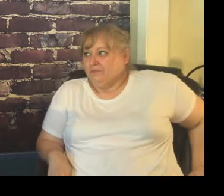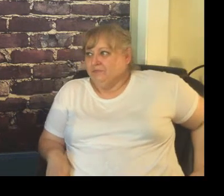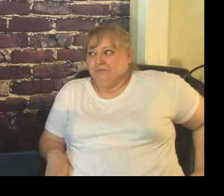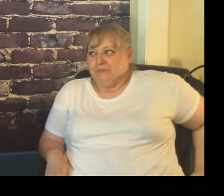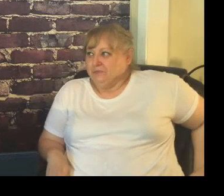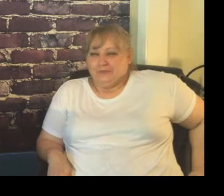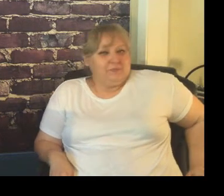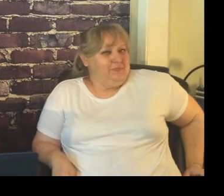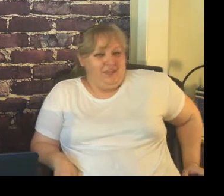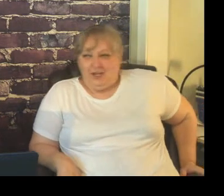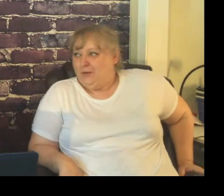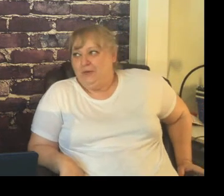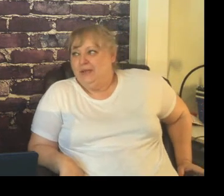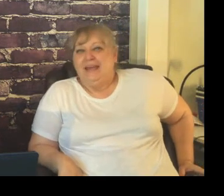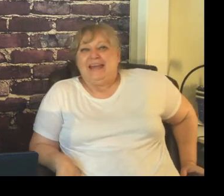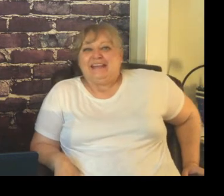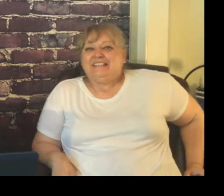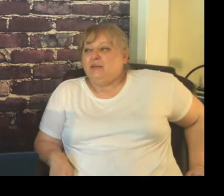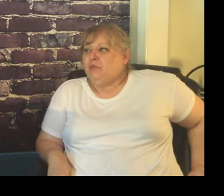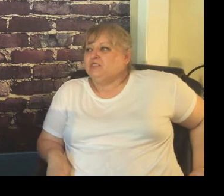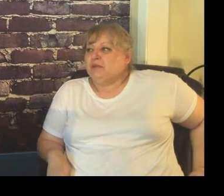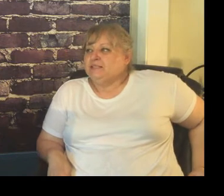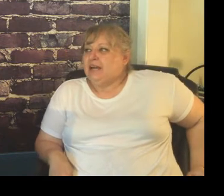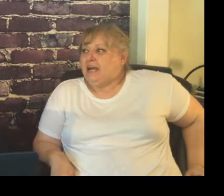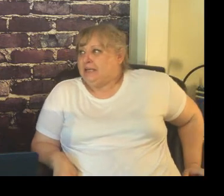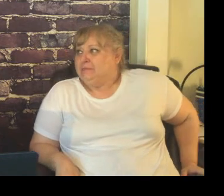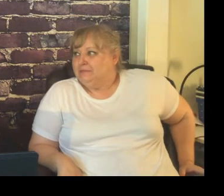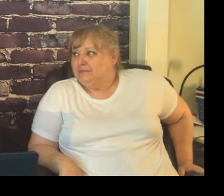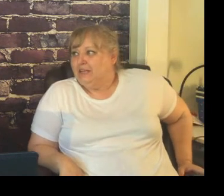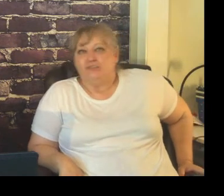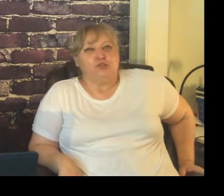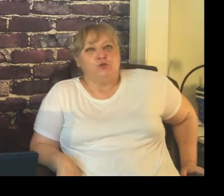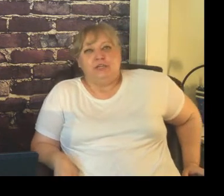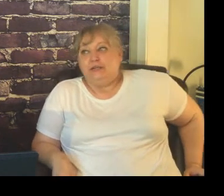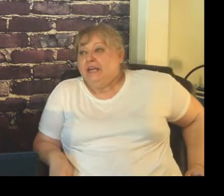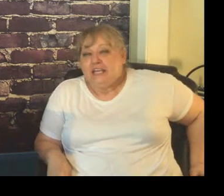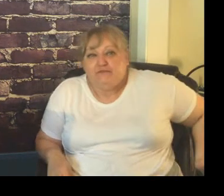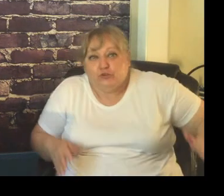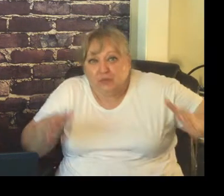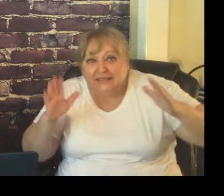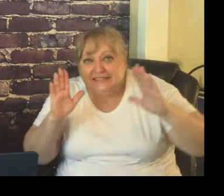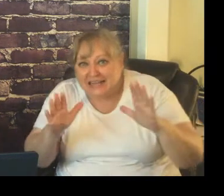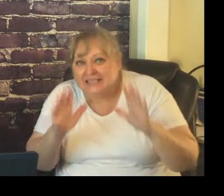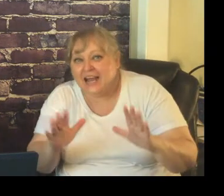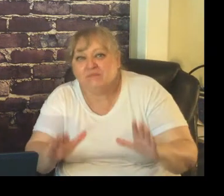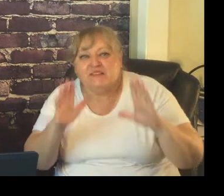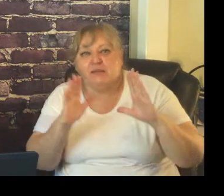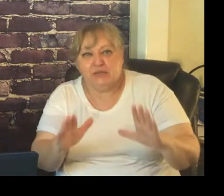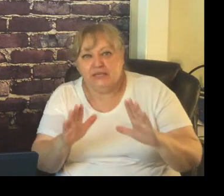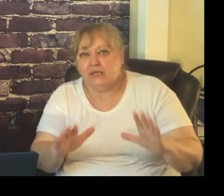management routine all right and it's the best spent time in the school year if you spend that time in the beginning